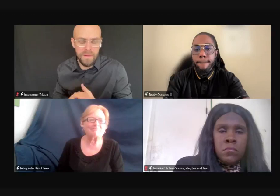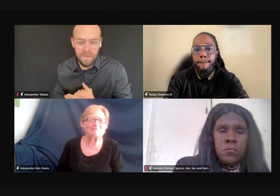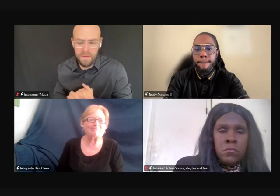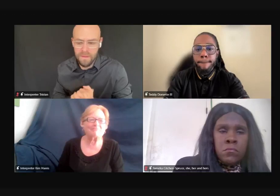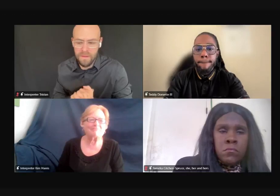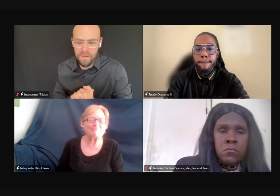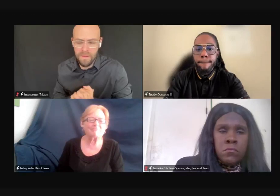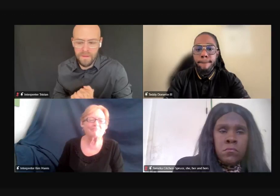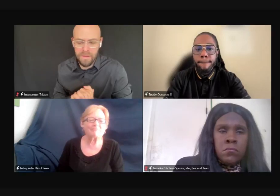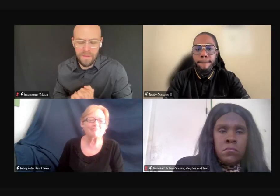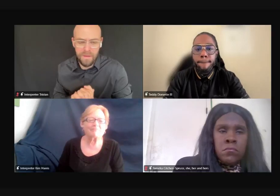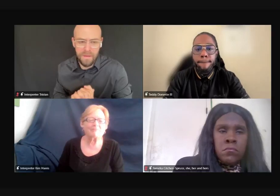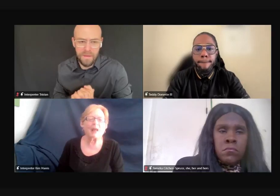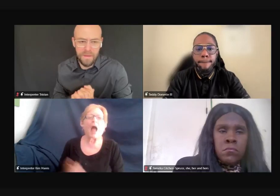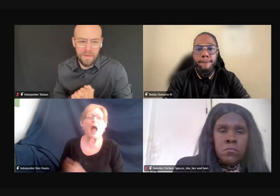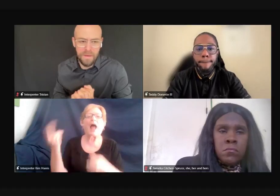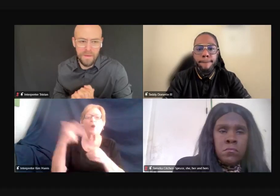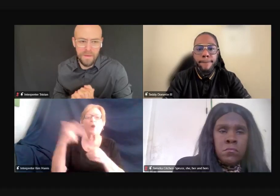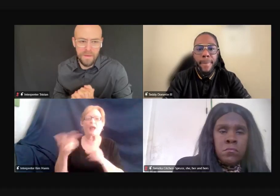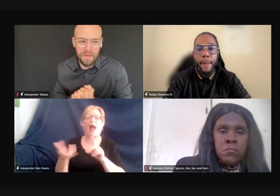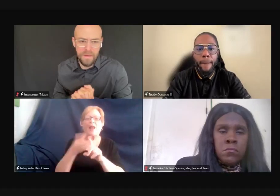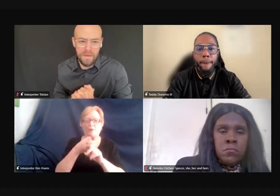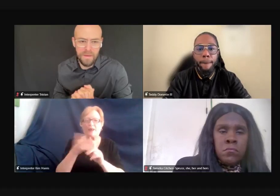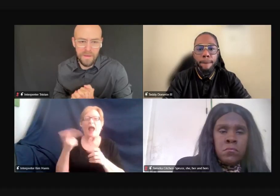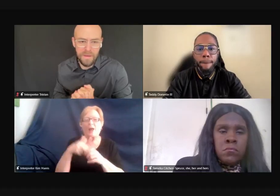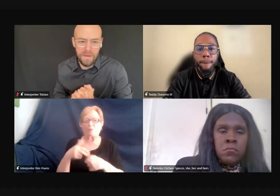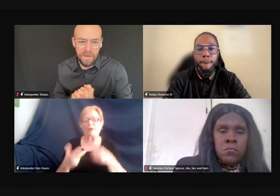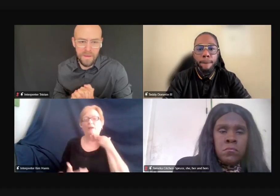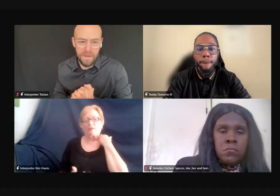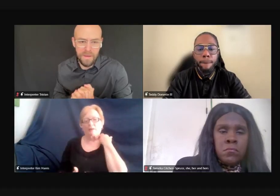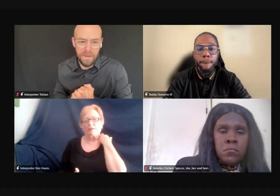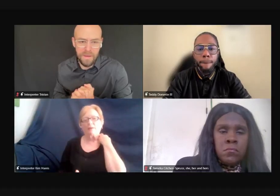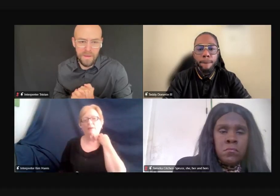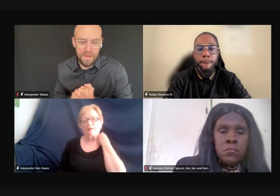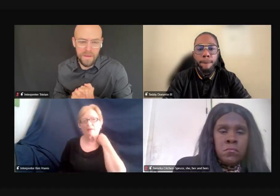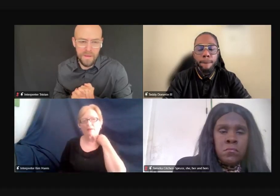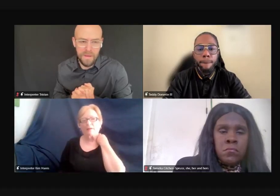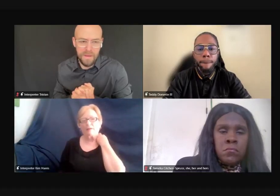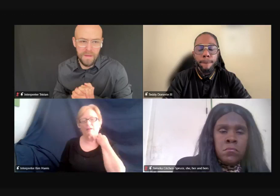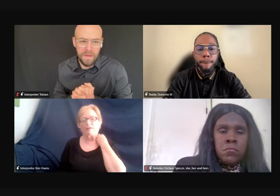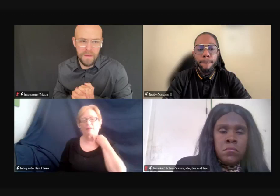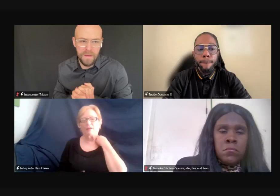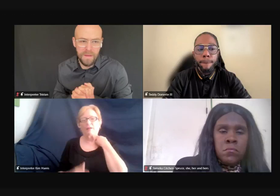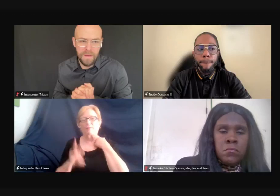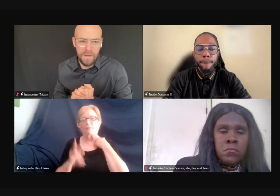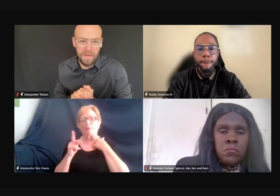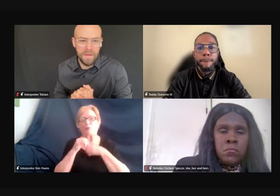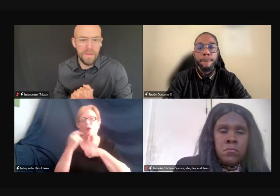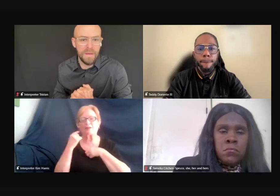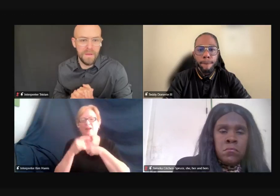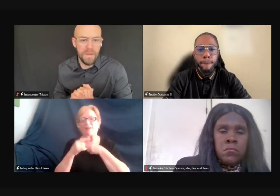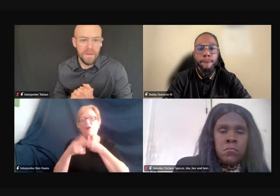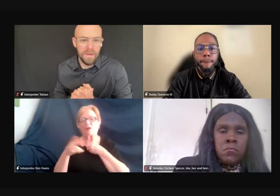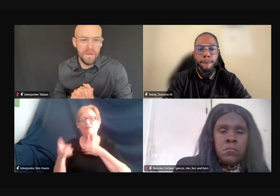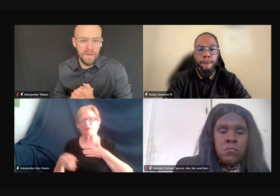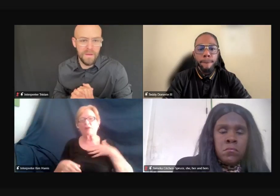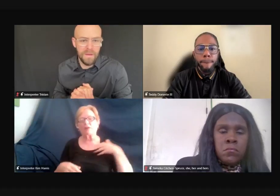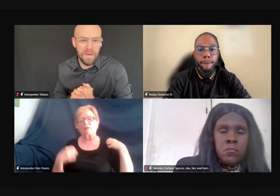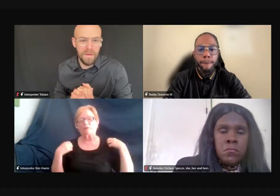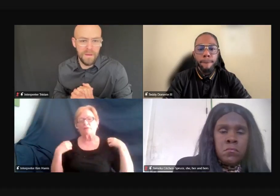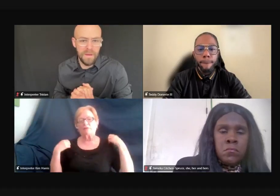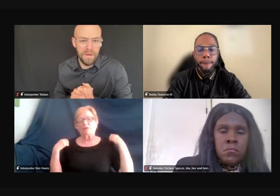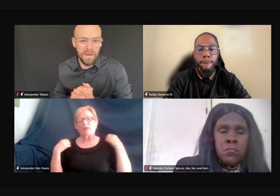of people that are deaf and hard of parents and deaf